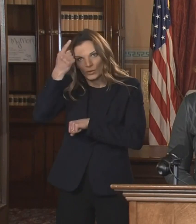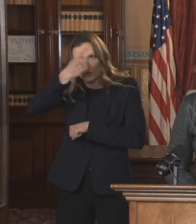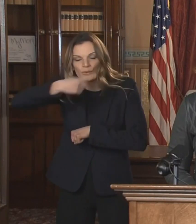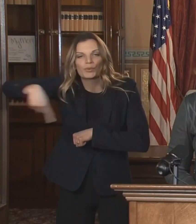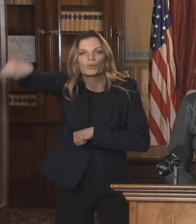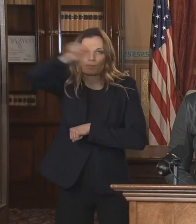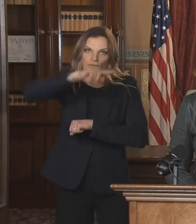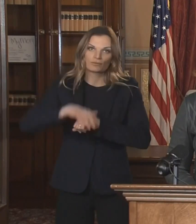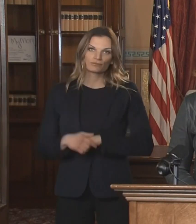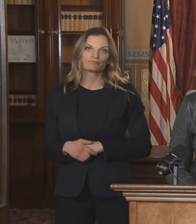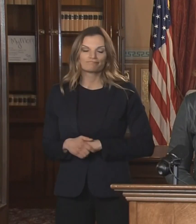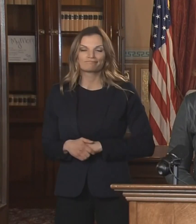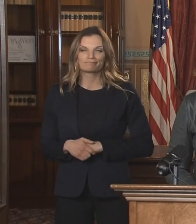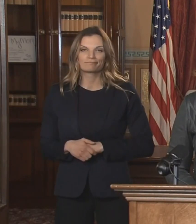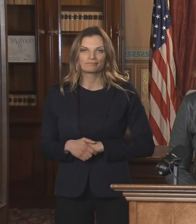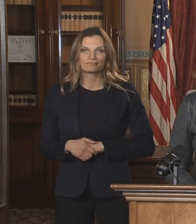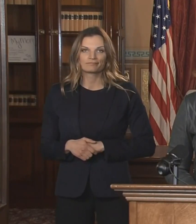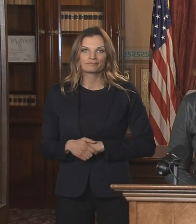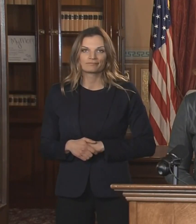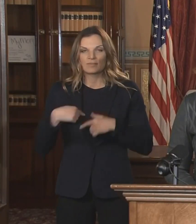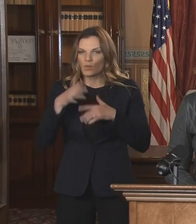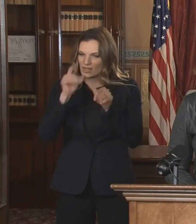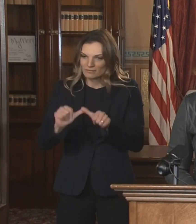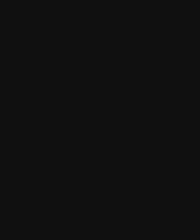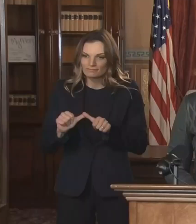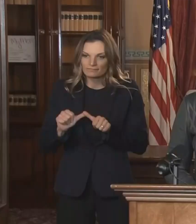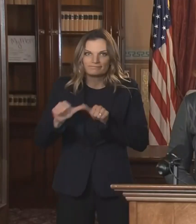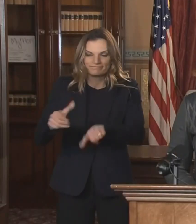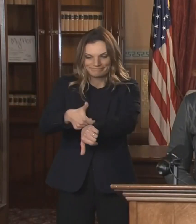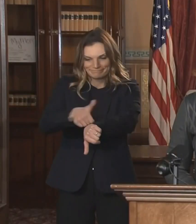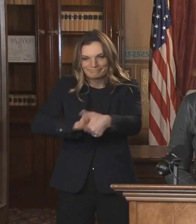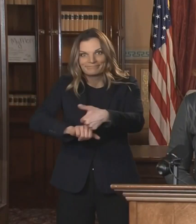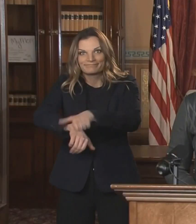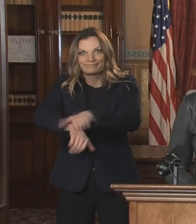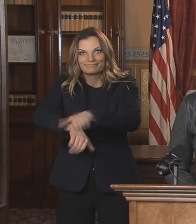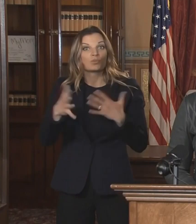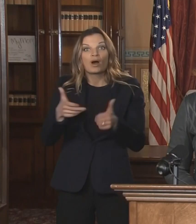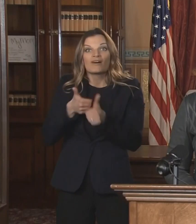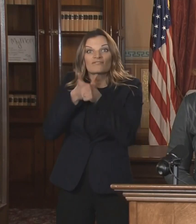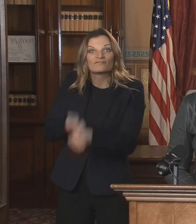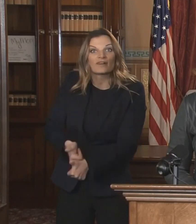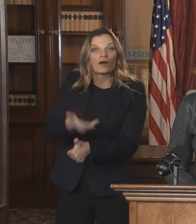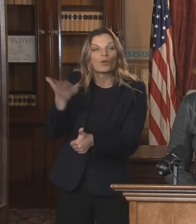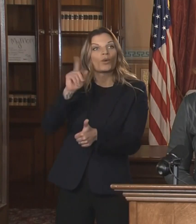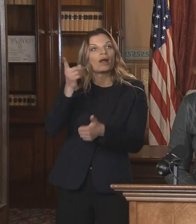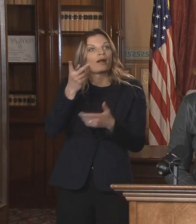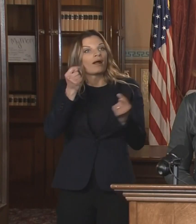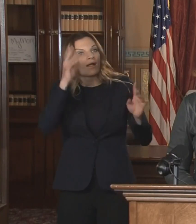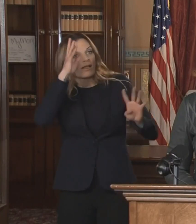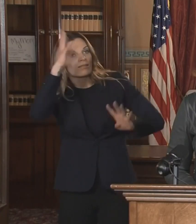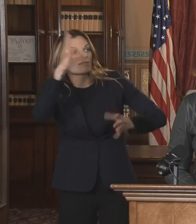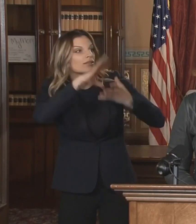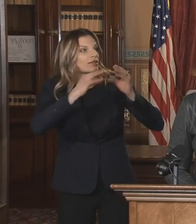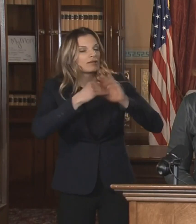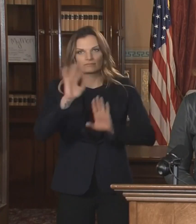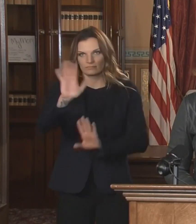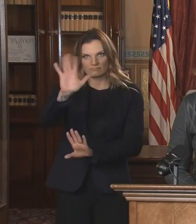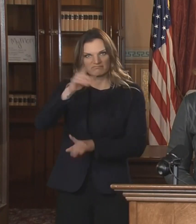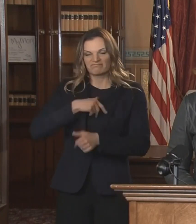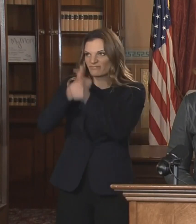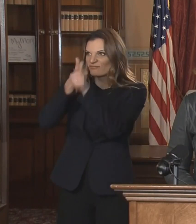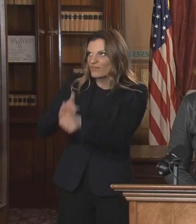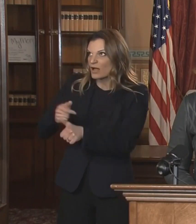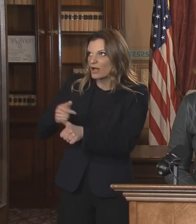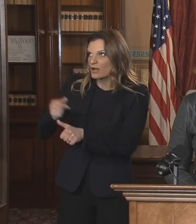less hard. I will continue to follow the data closely and I will listen to public health experts like Dr. Khaldun